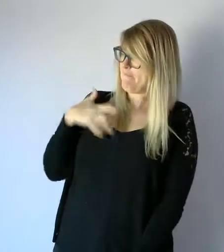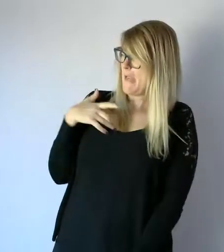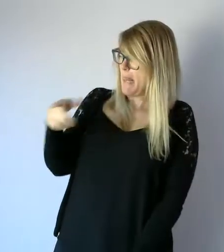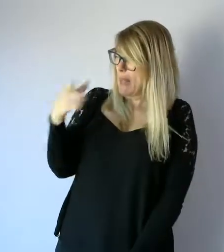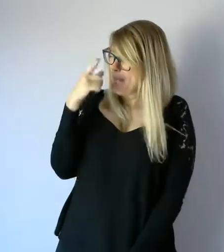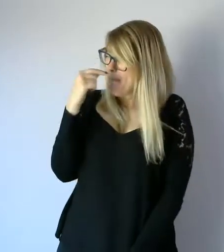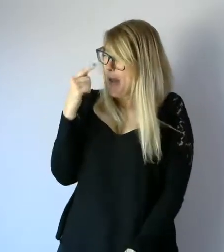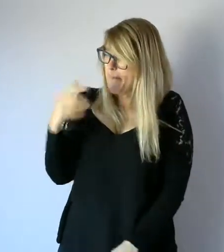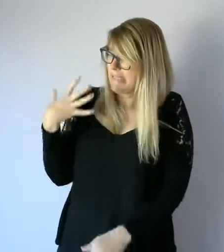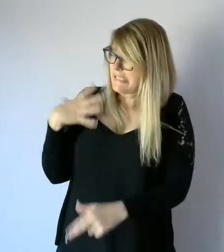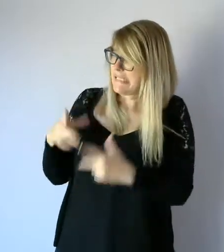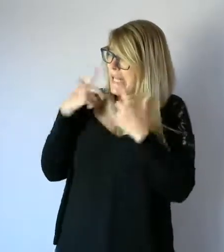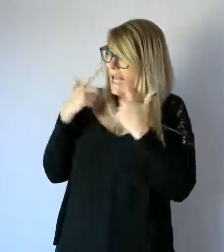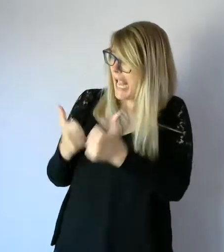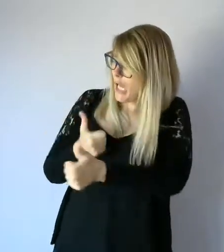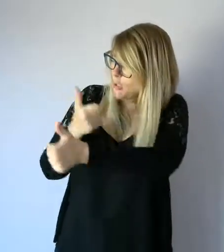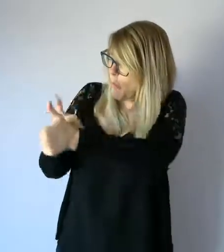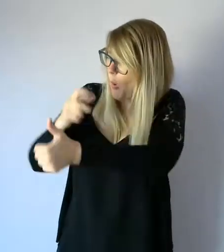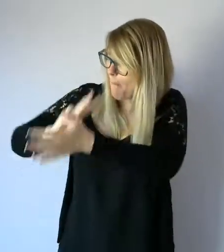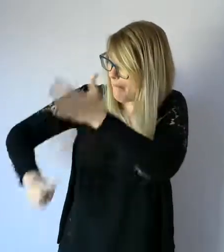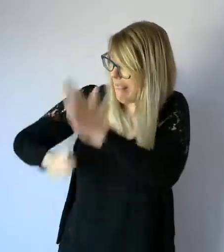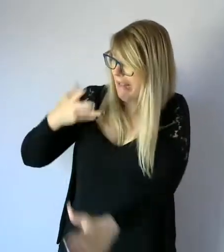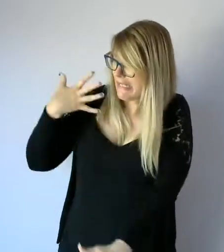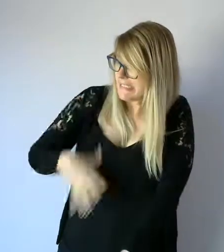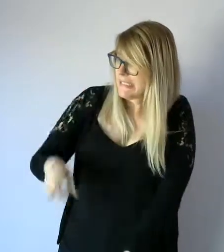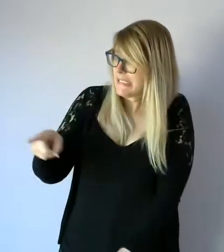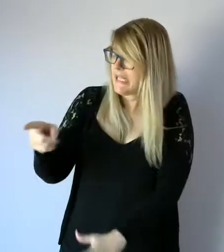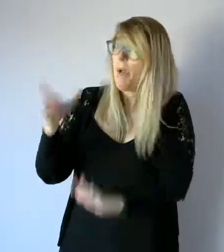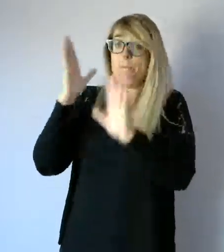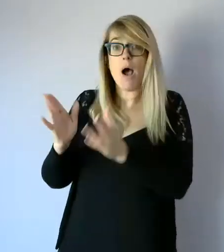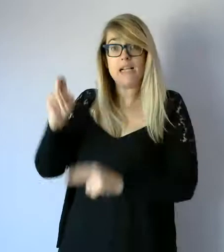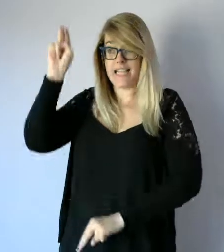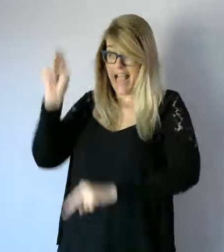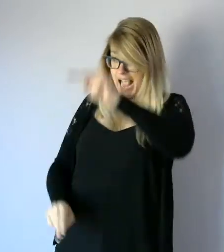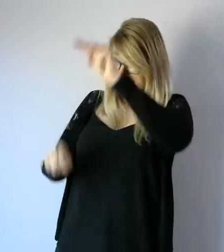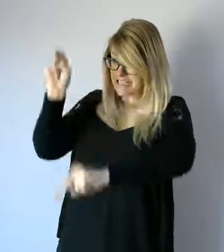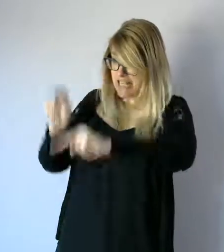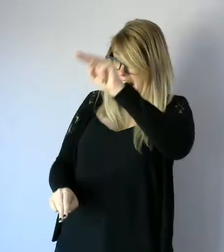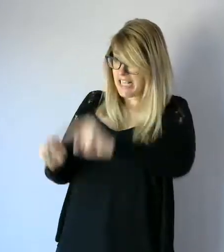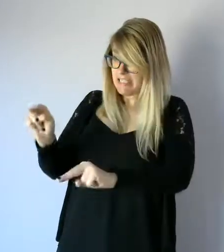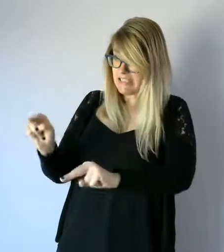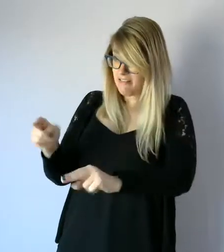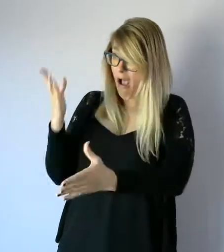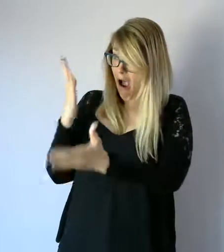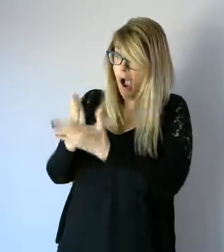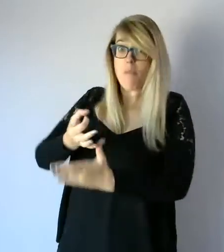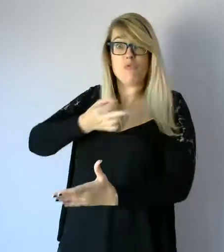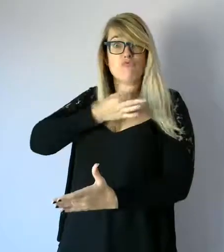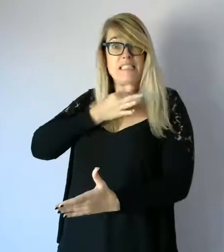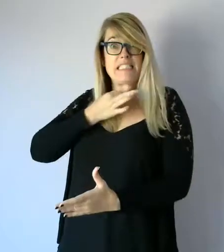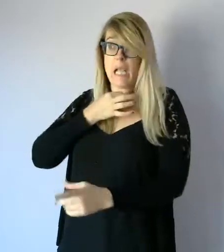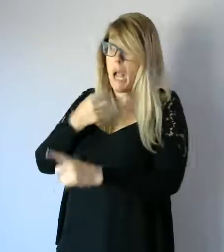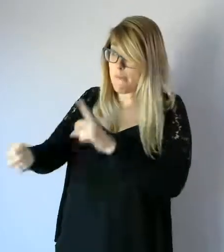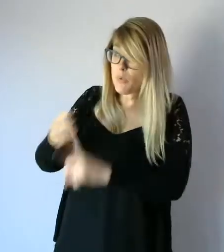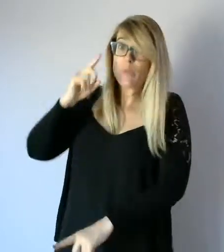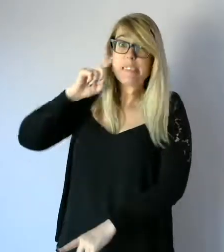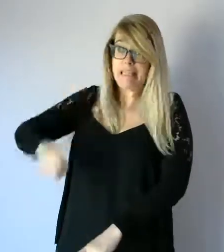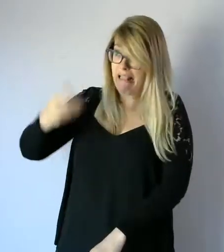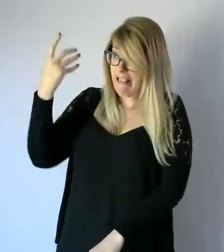make whatever enquiries it thinks necessary to enable it to decide whether